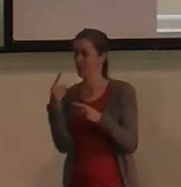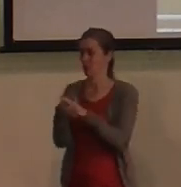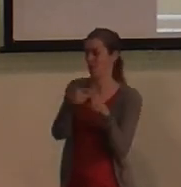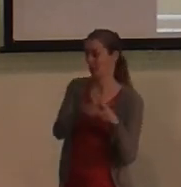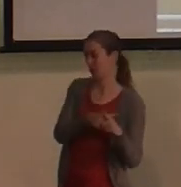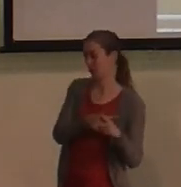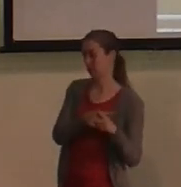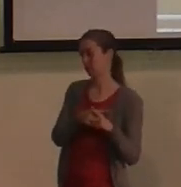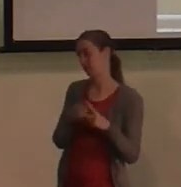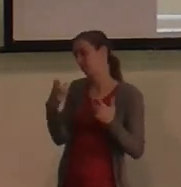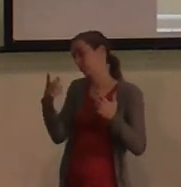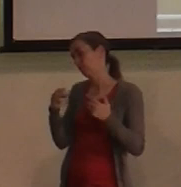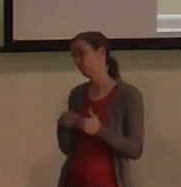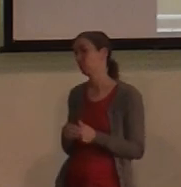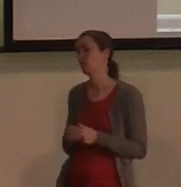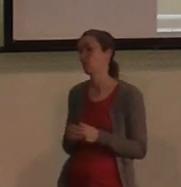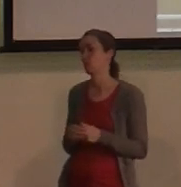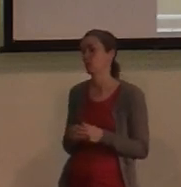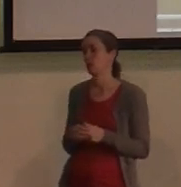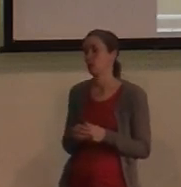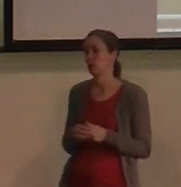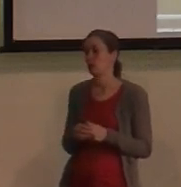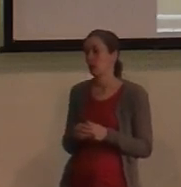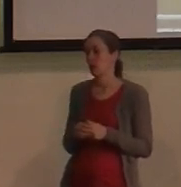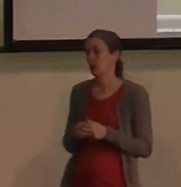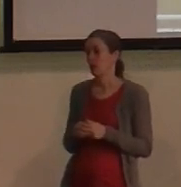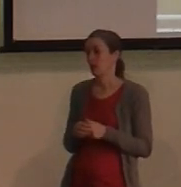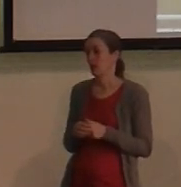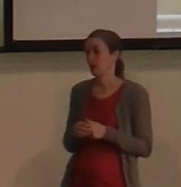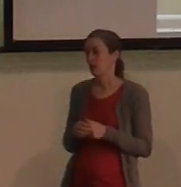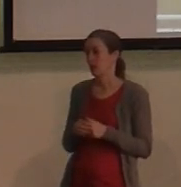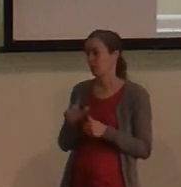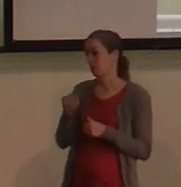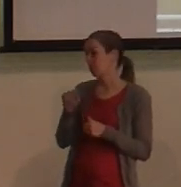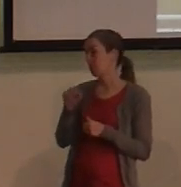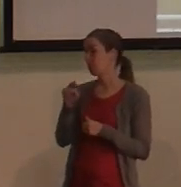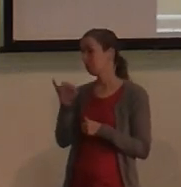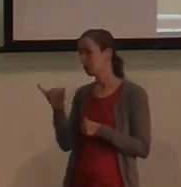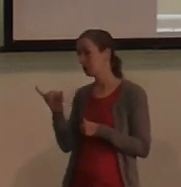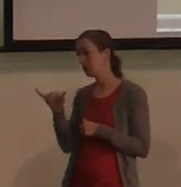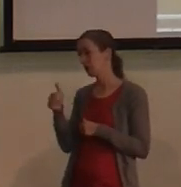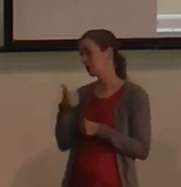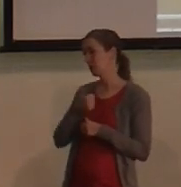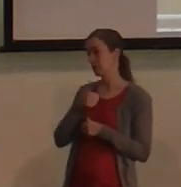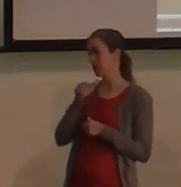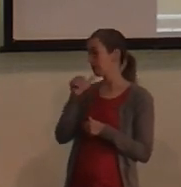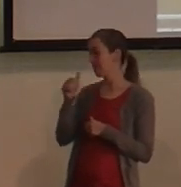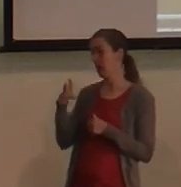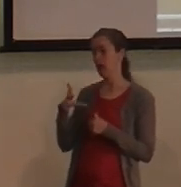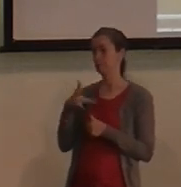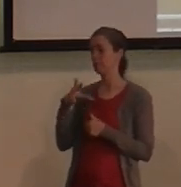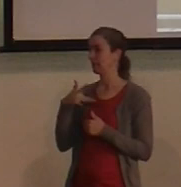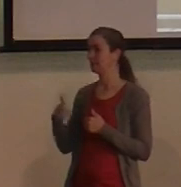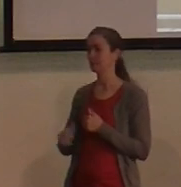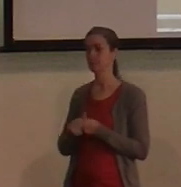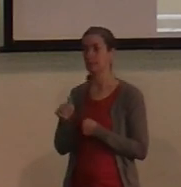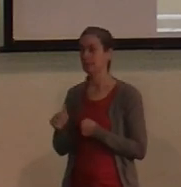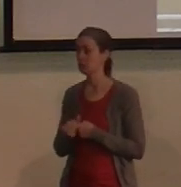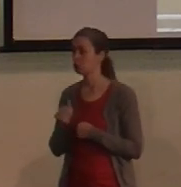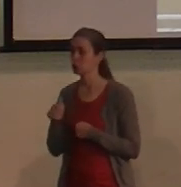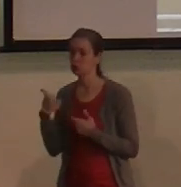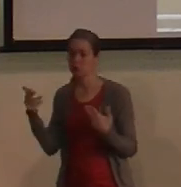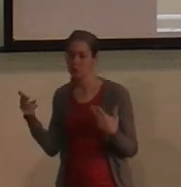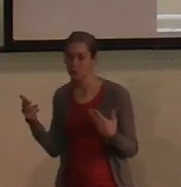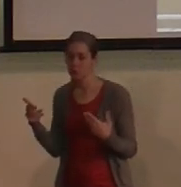But that being said, no, at no time did Tony and I feel like we were in danger or that are we were